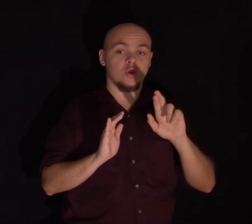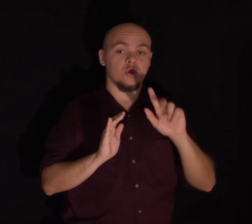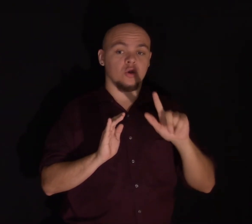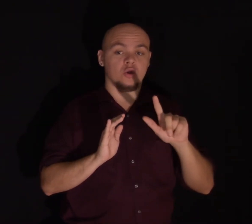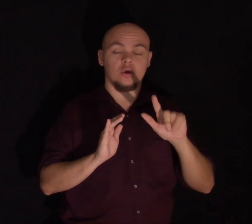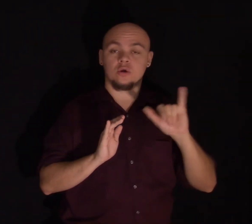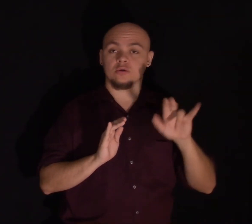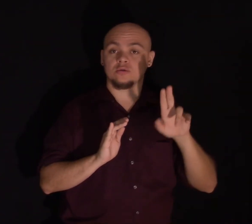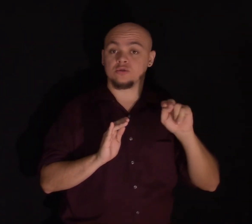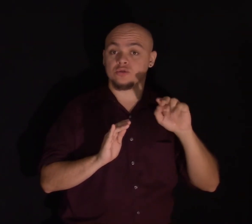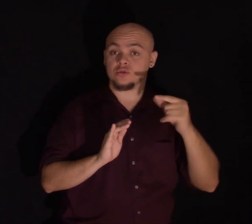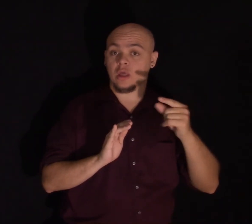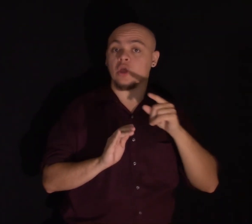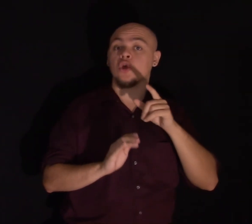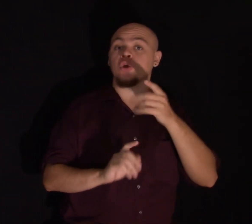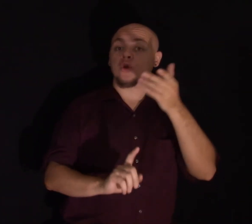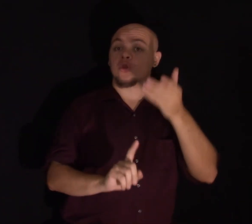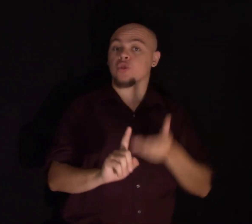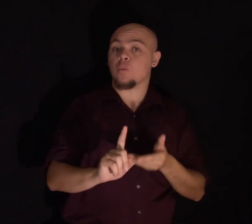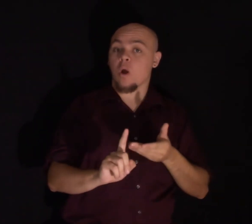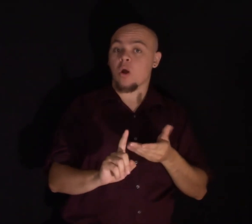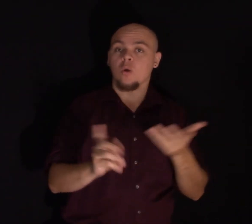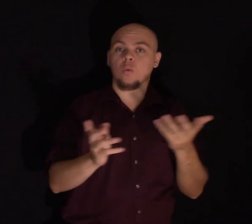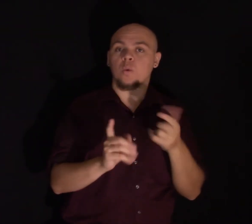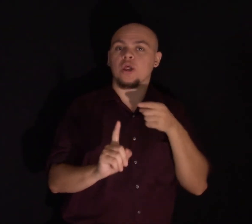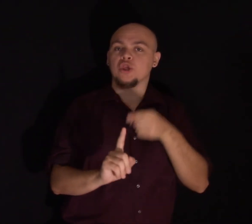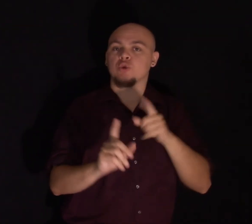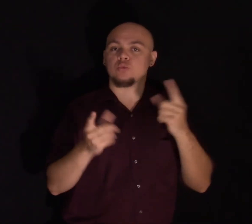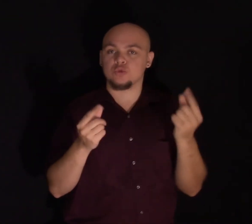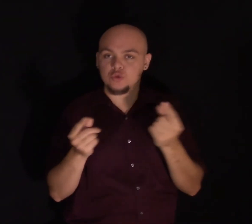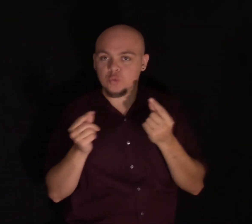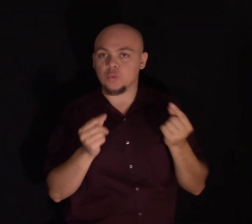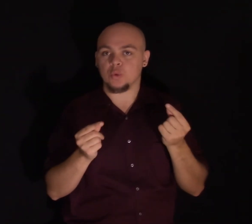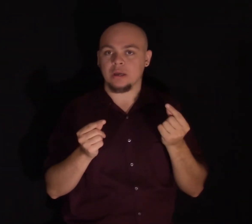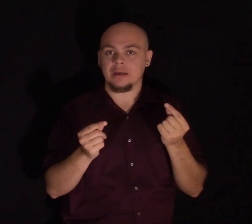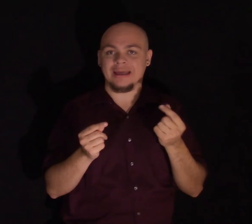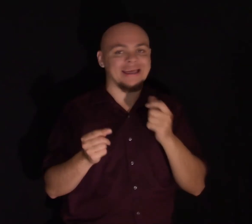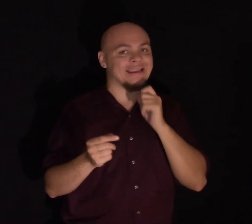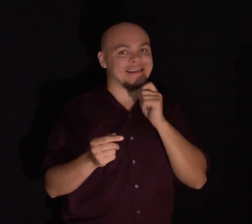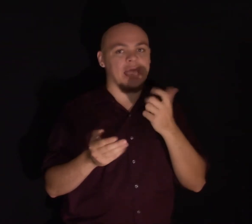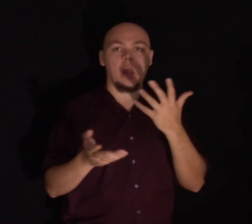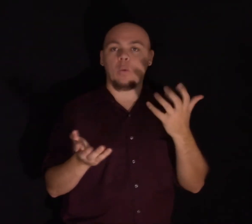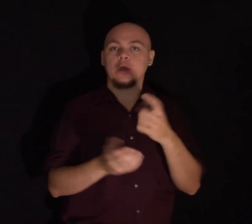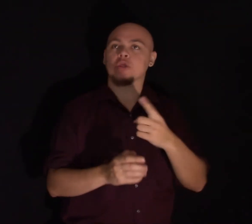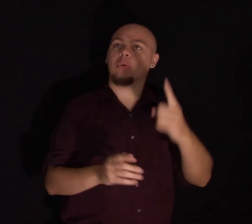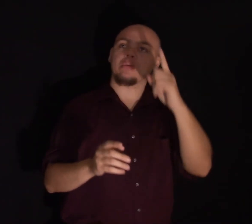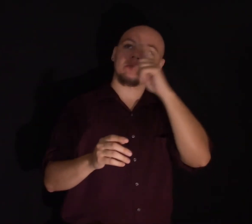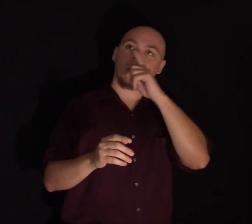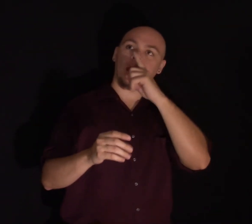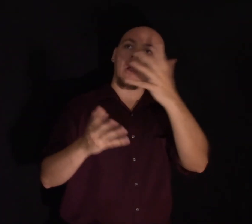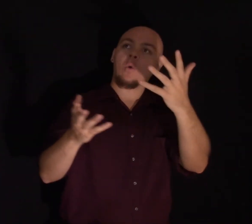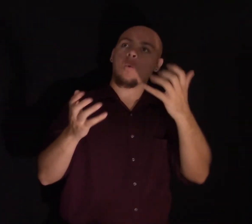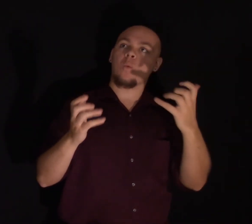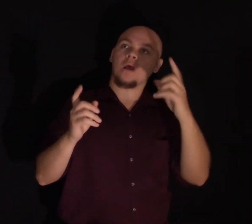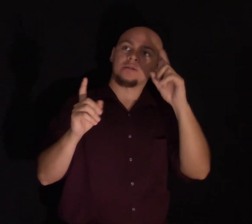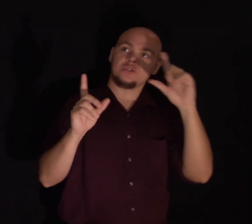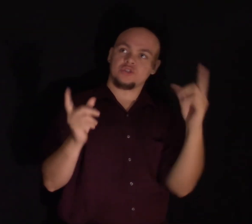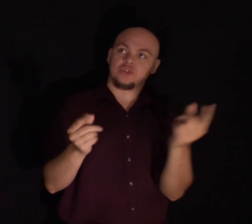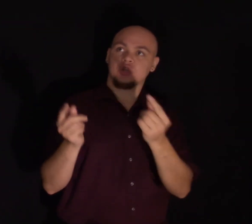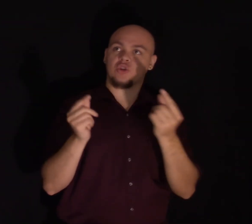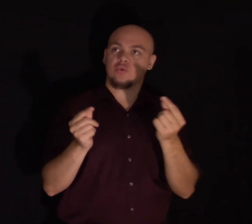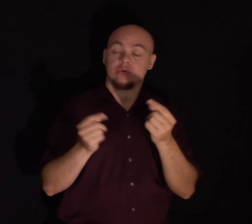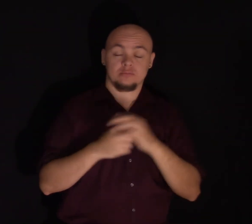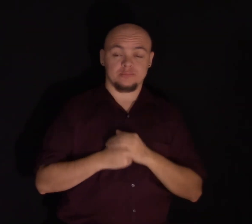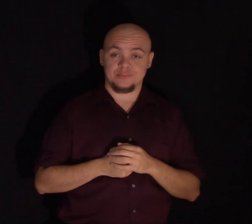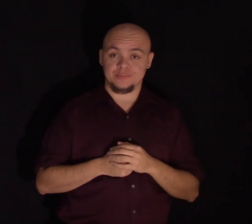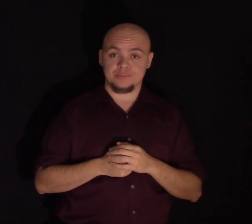say you'll do. So there is nothing to stop you doing what you want